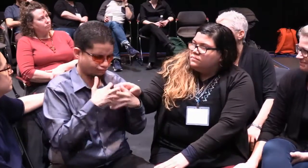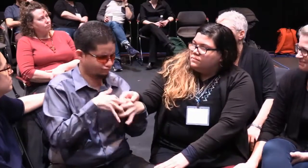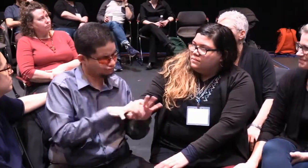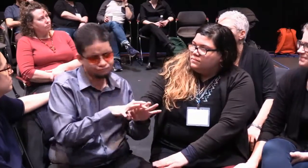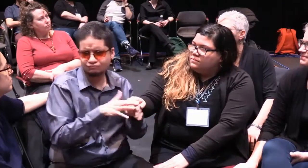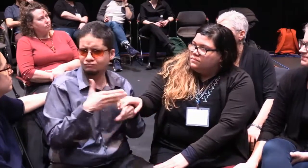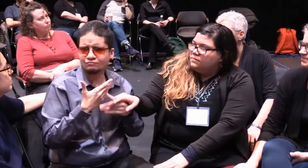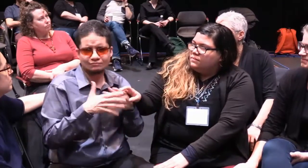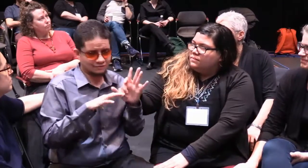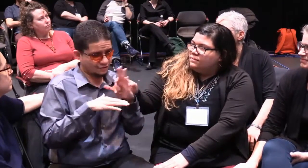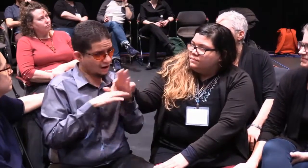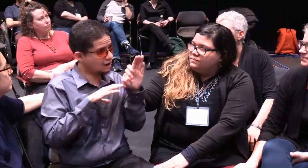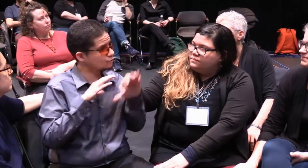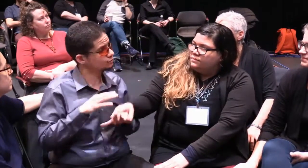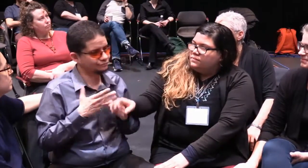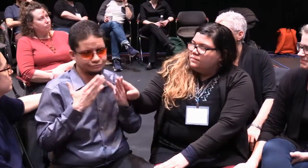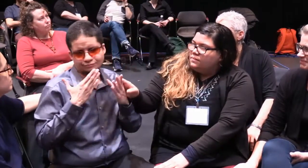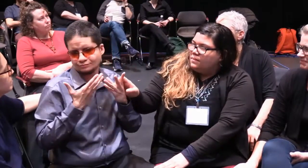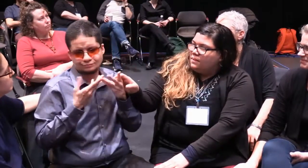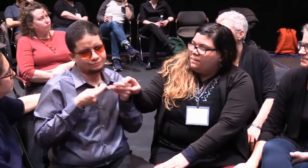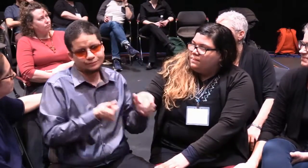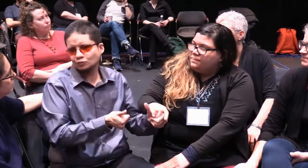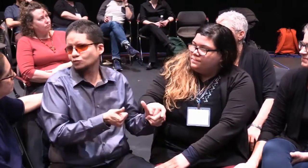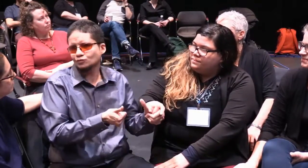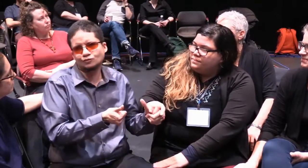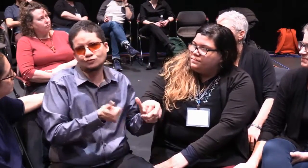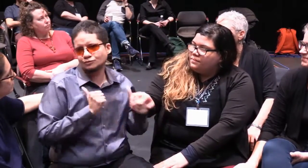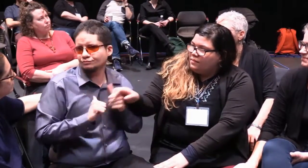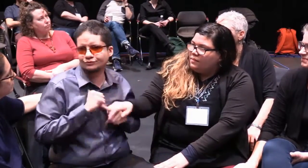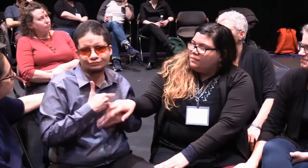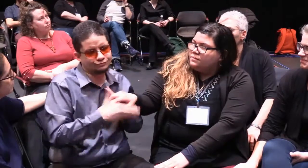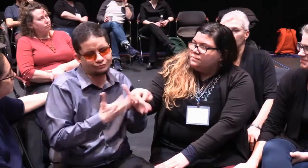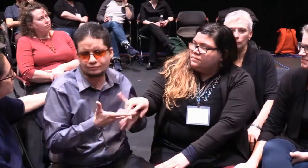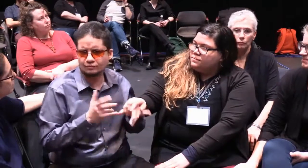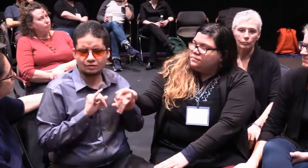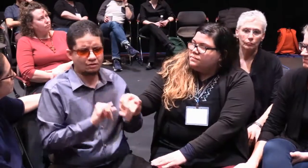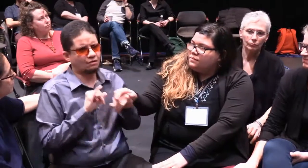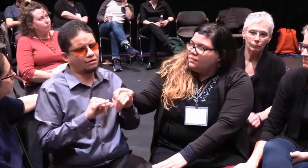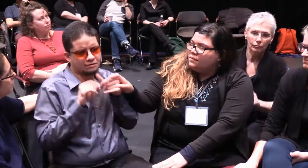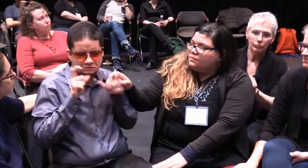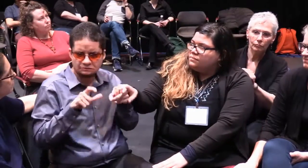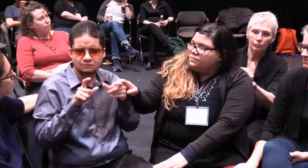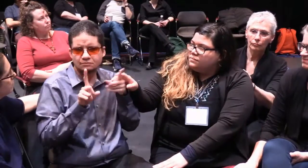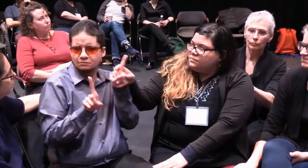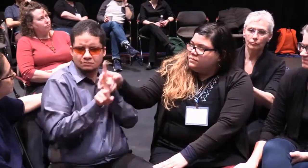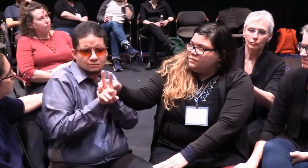But we figured it out as we went through the process. And in the end, the outcome was successful.